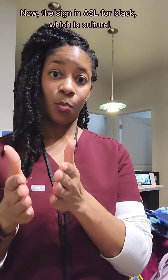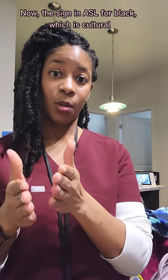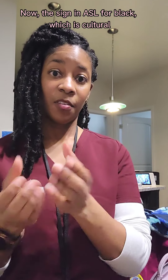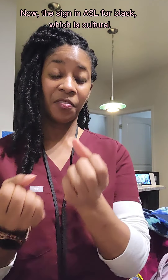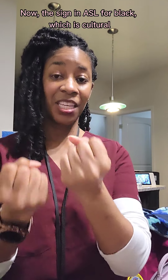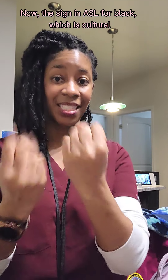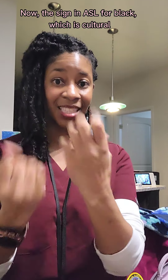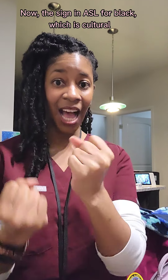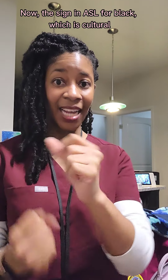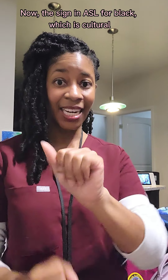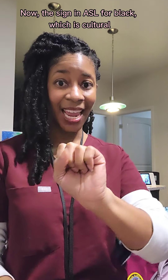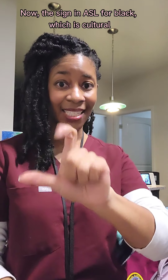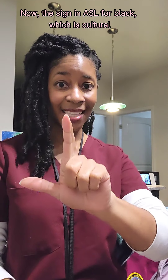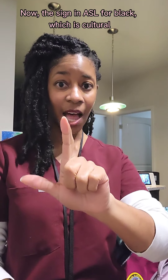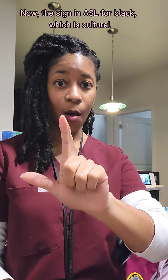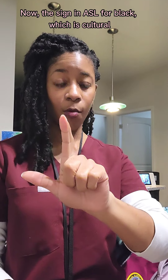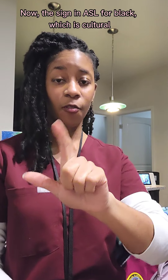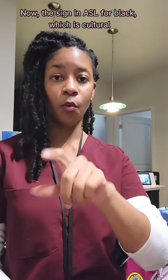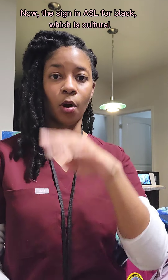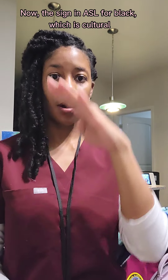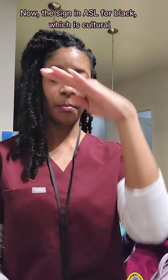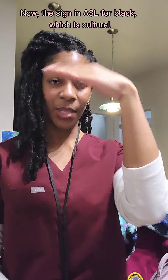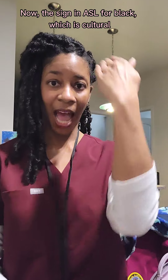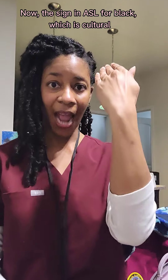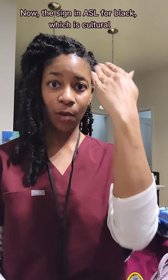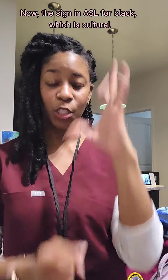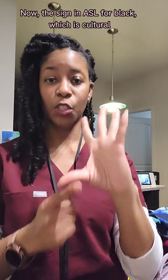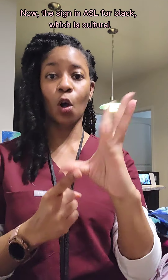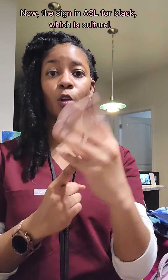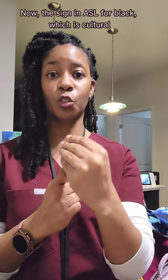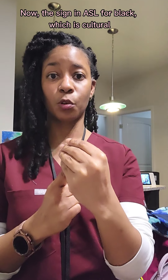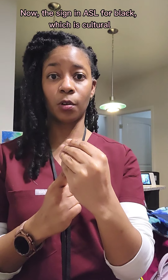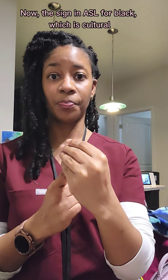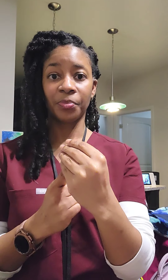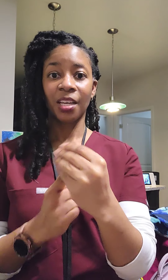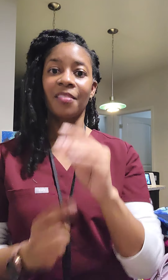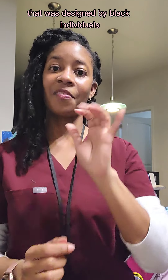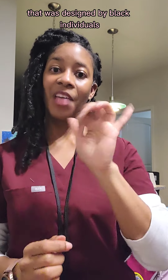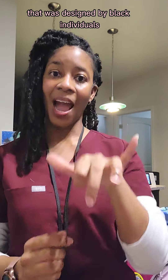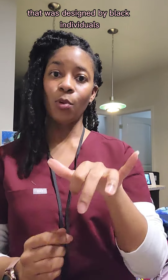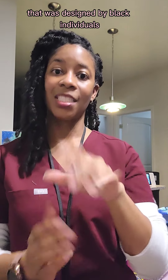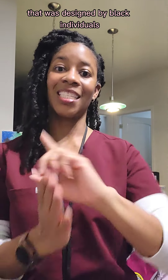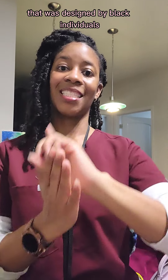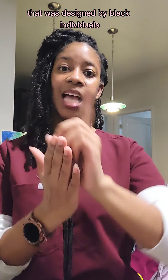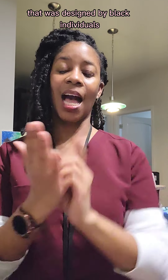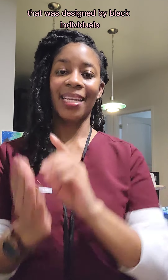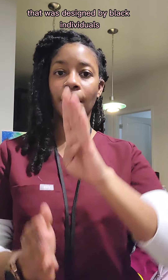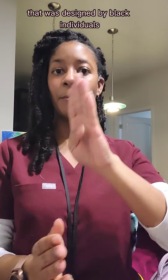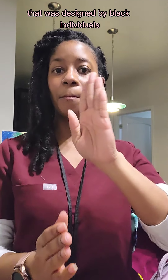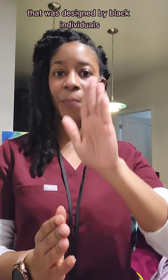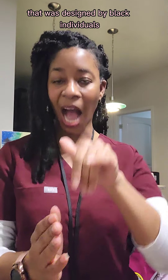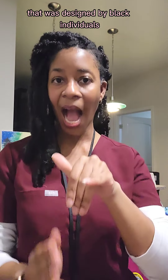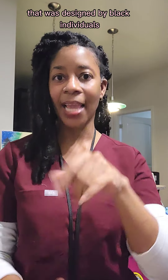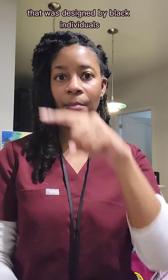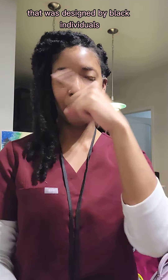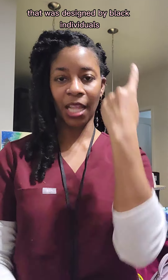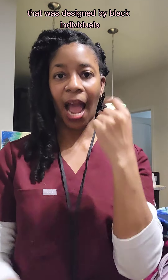the sign in ANSL for black, which is cultural, that was designed by black